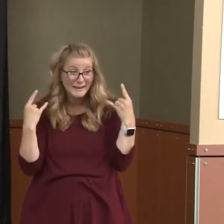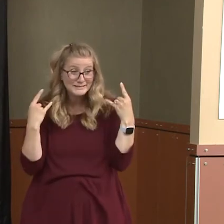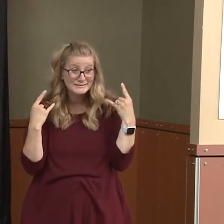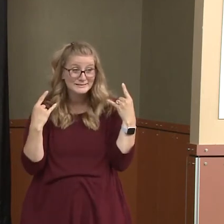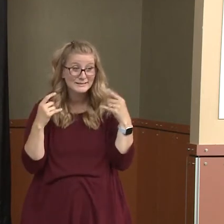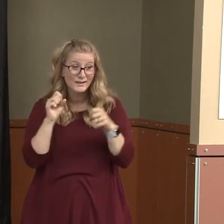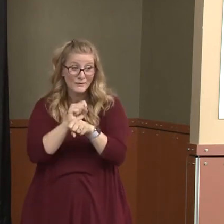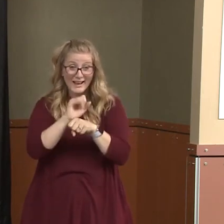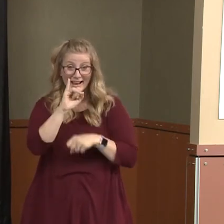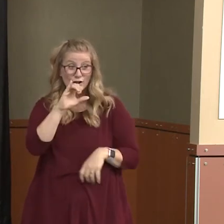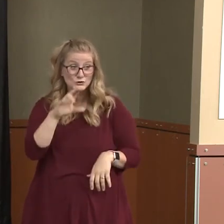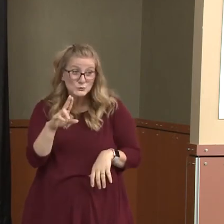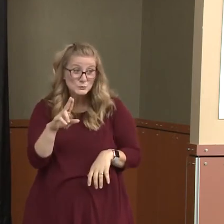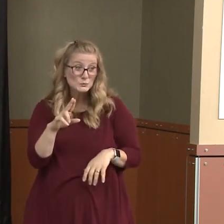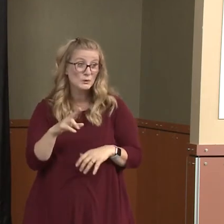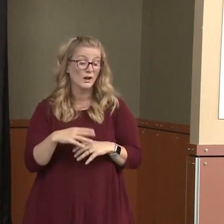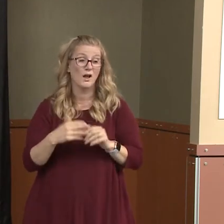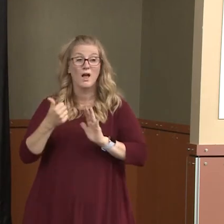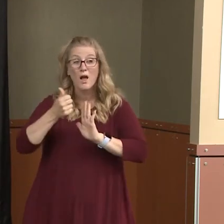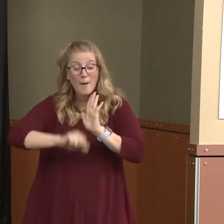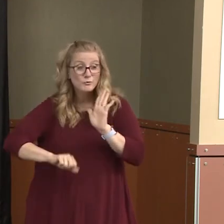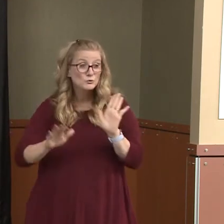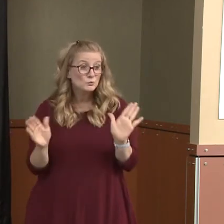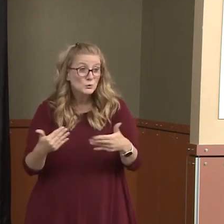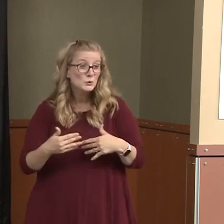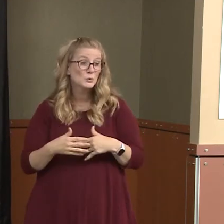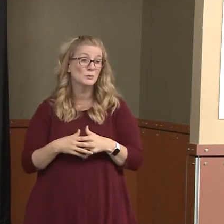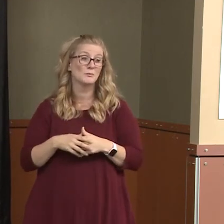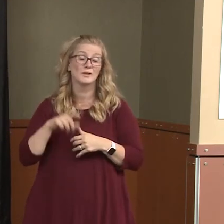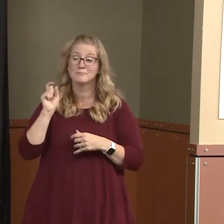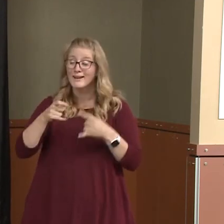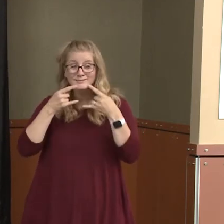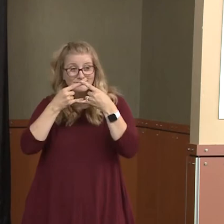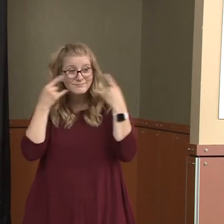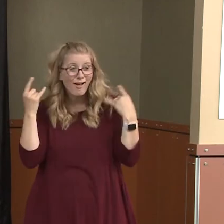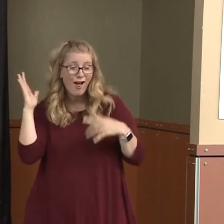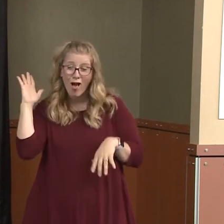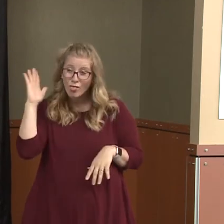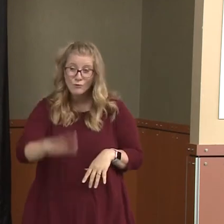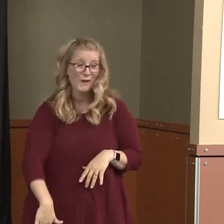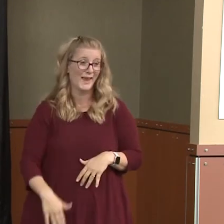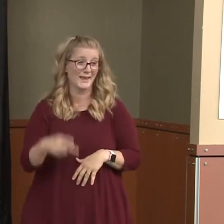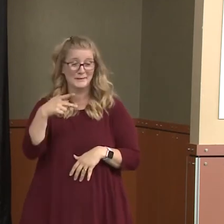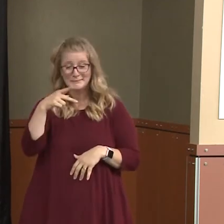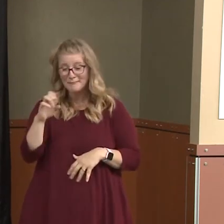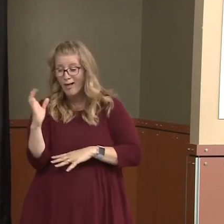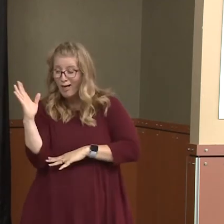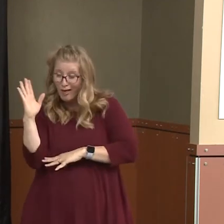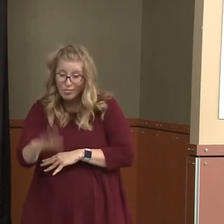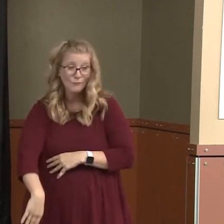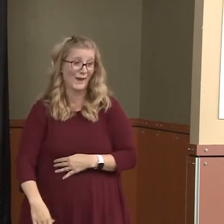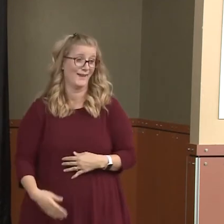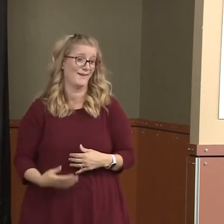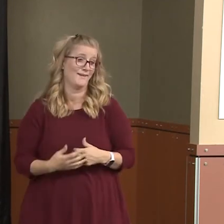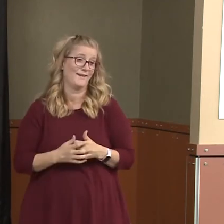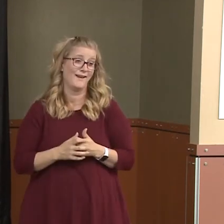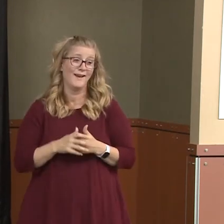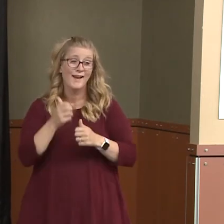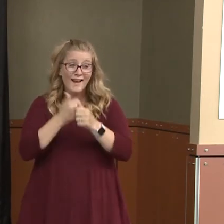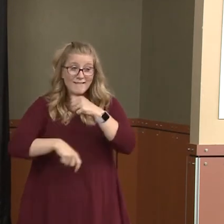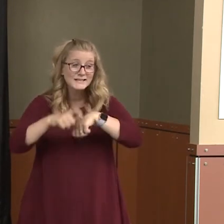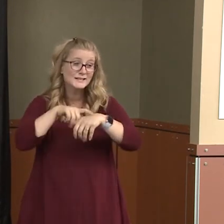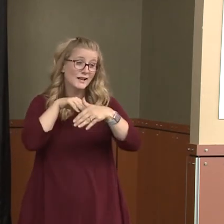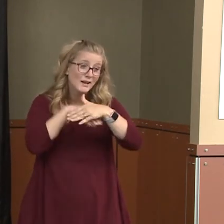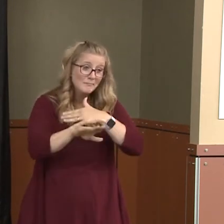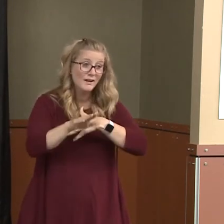room elsewhere to be able to safely care for these patients. They're donning and doffing equipment constantly going in and out of the rooms, and their work